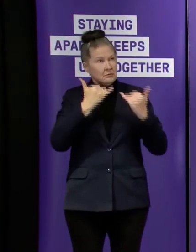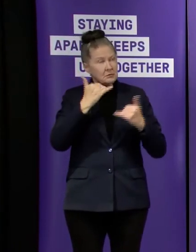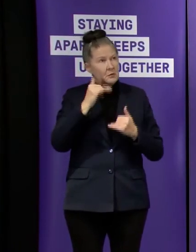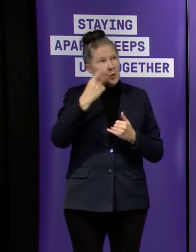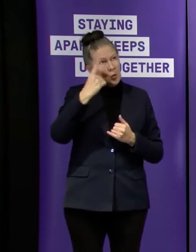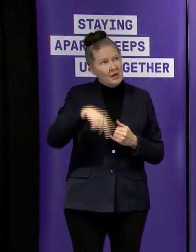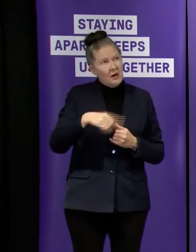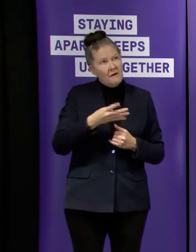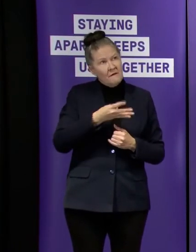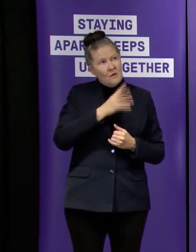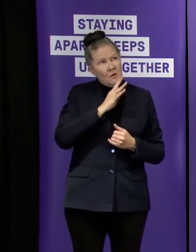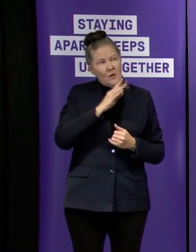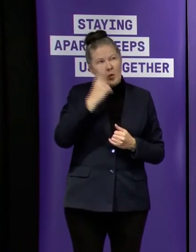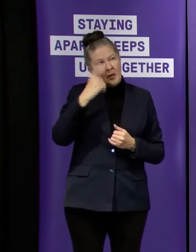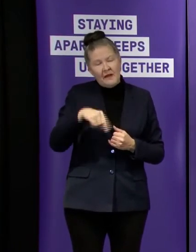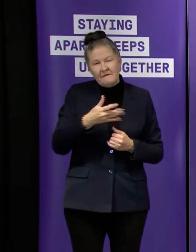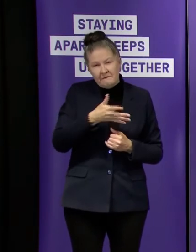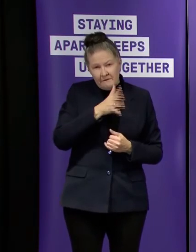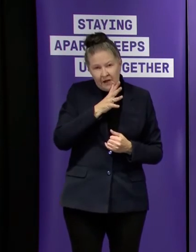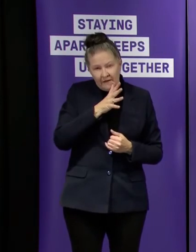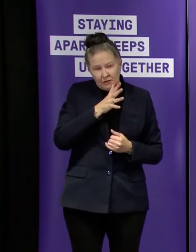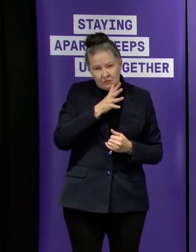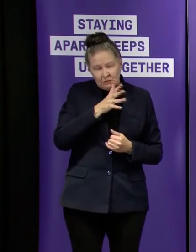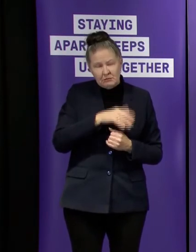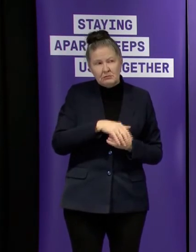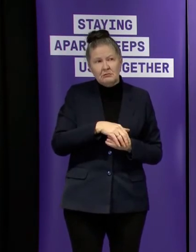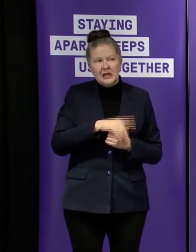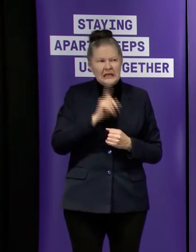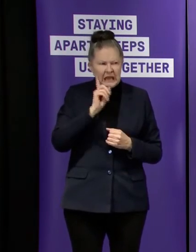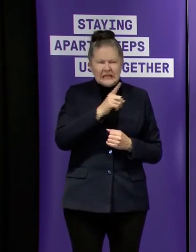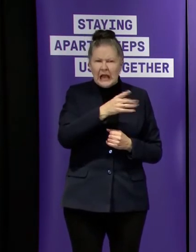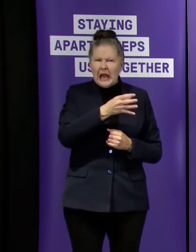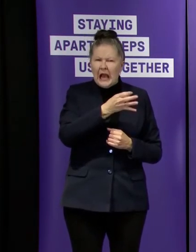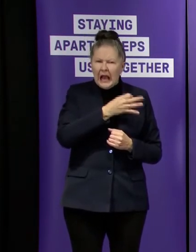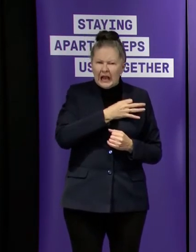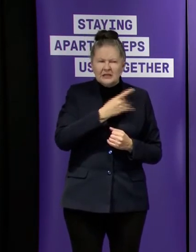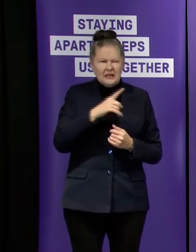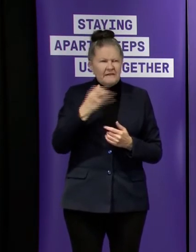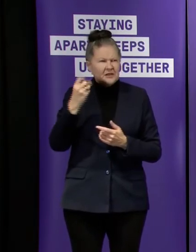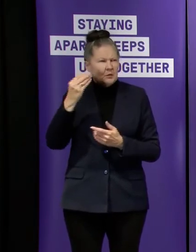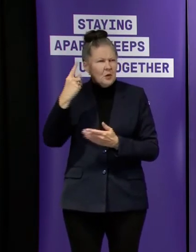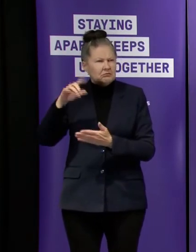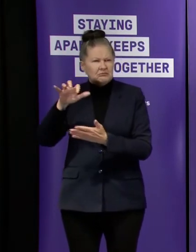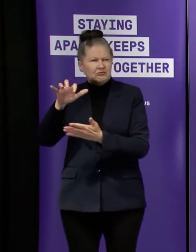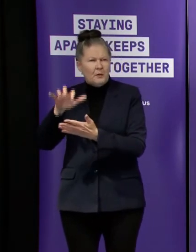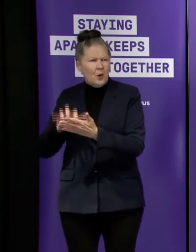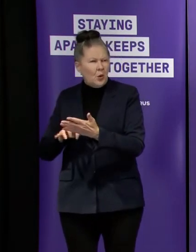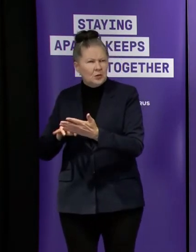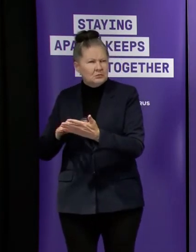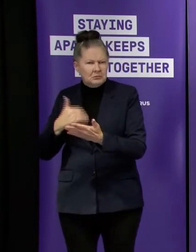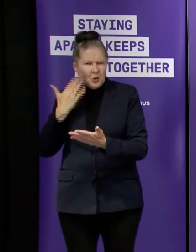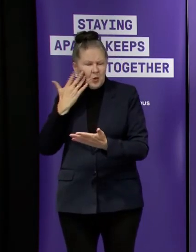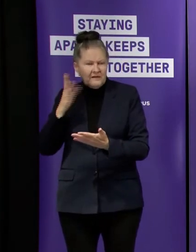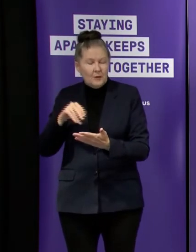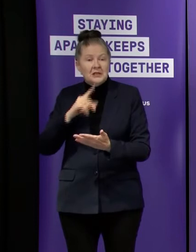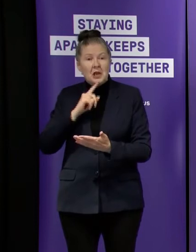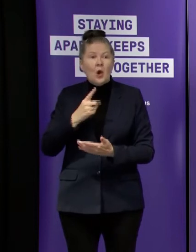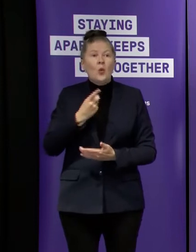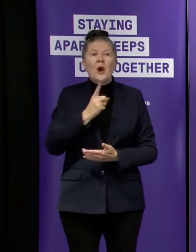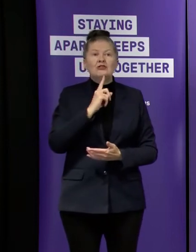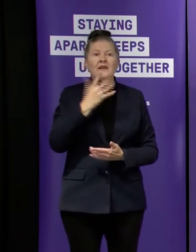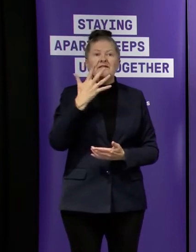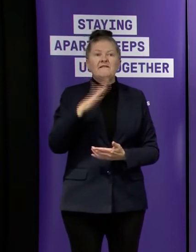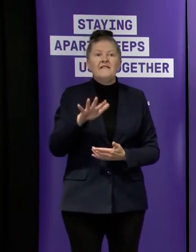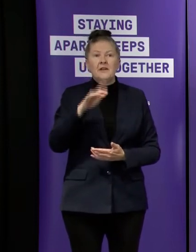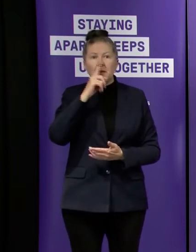i think yesterday because this question was asked i think there was a report not sure where the report came from but there was a report that said there was 150